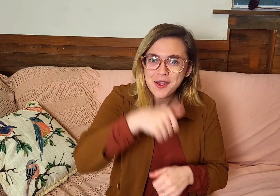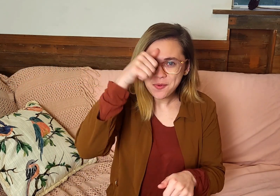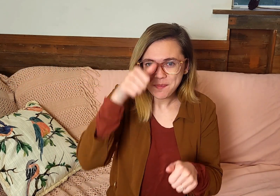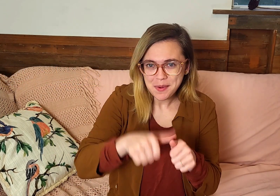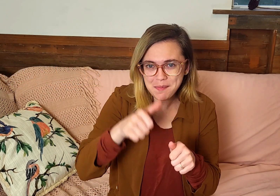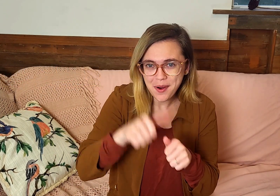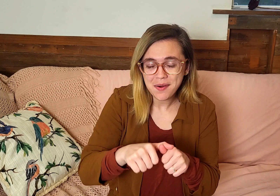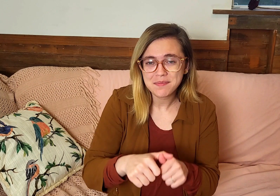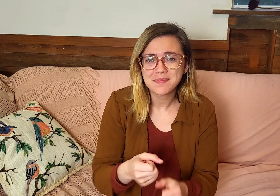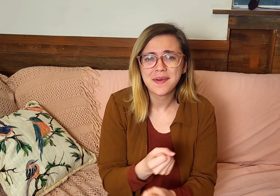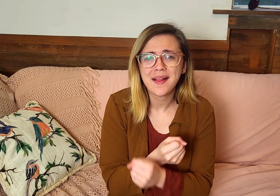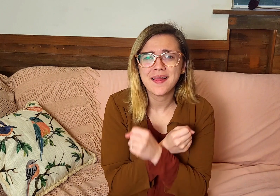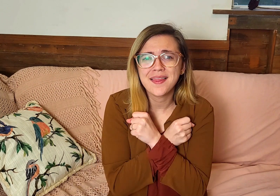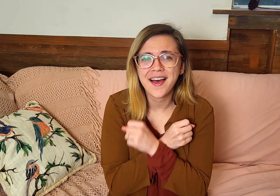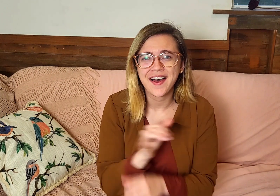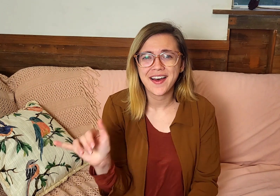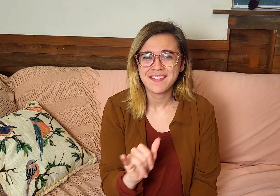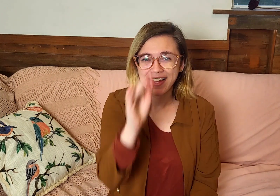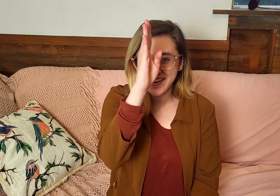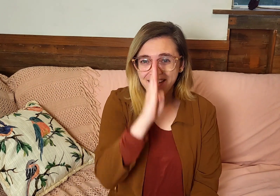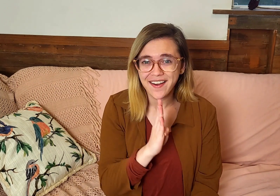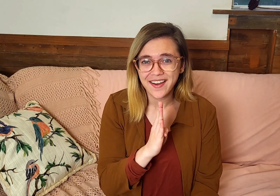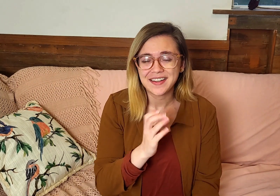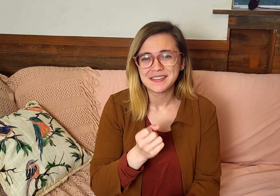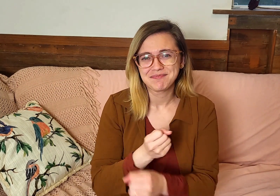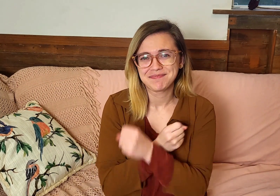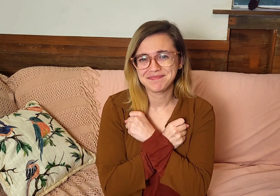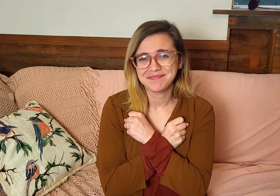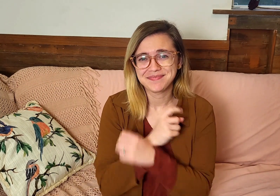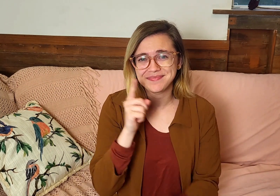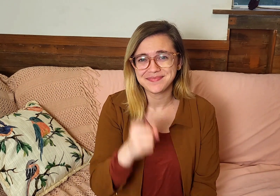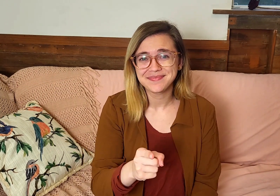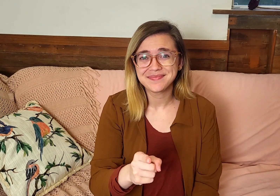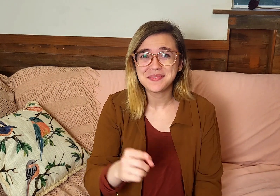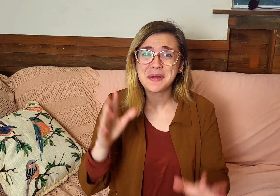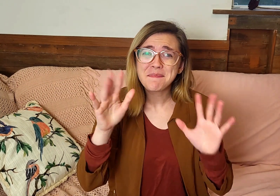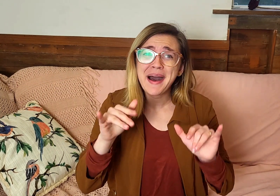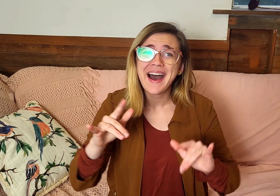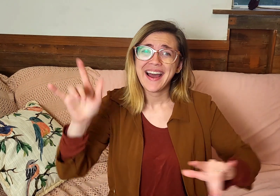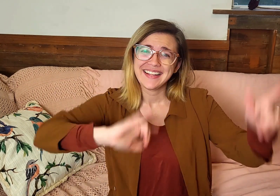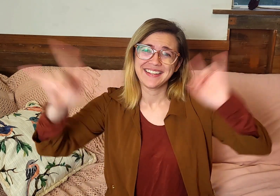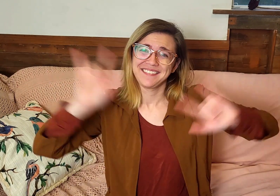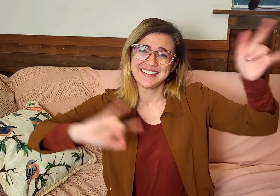and remember, love like God loves you. Bye! Love you!